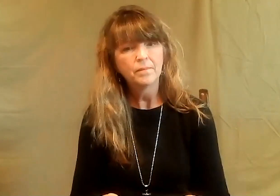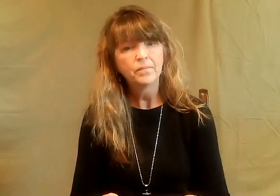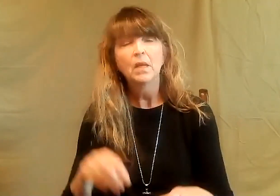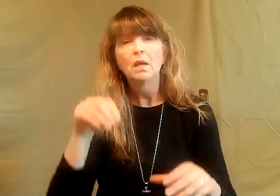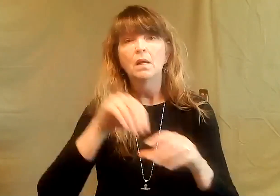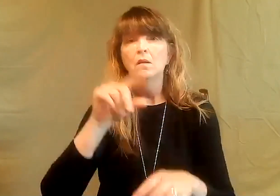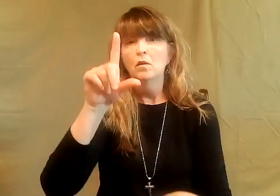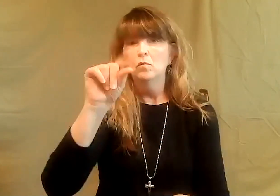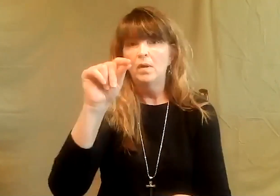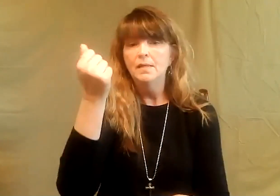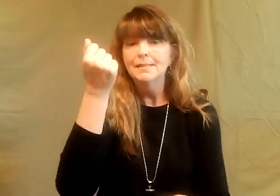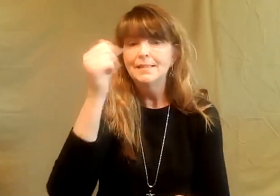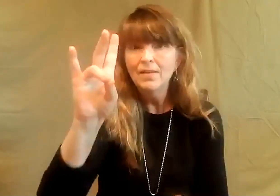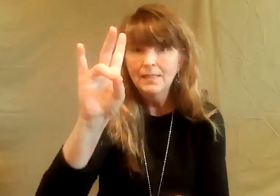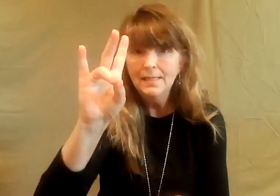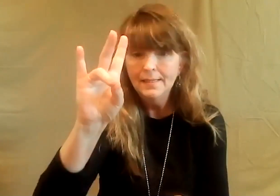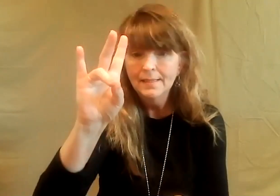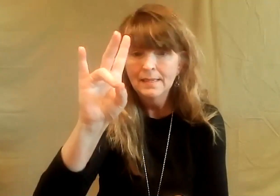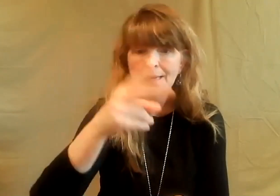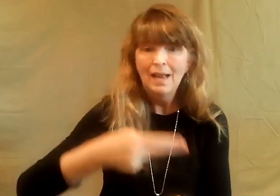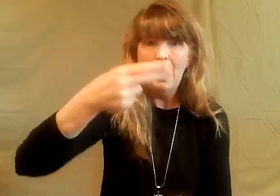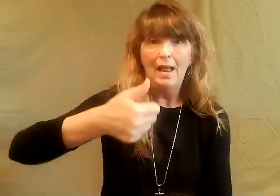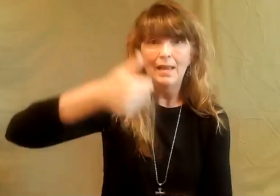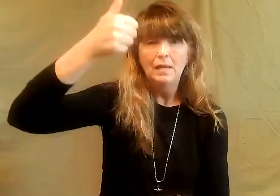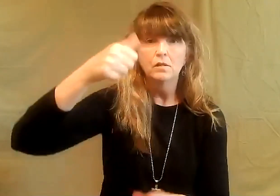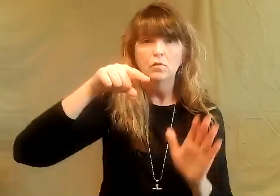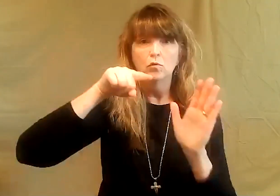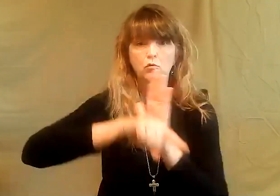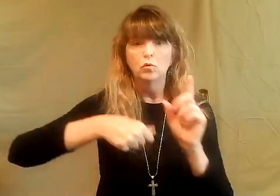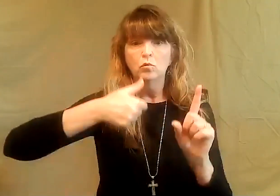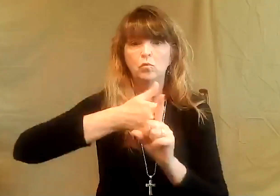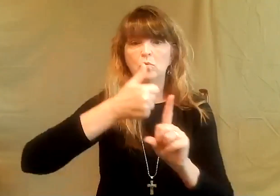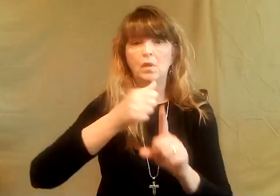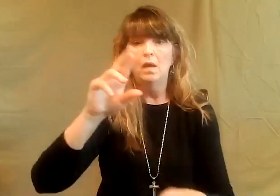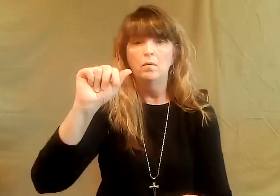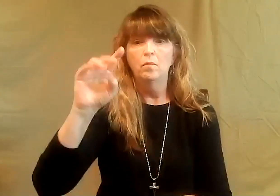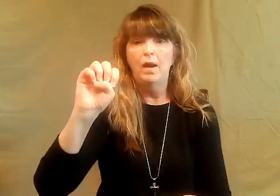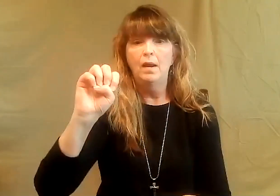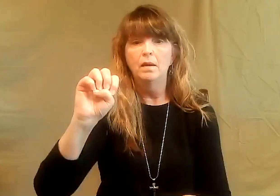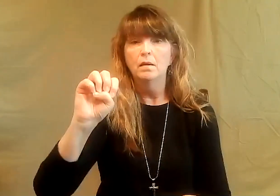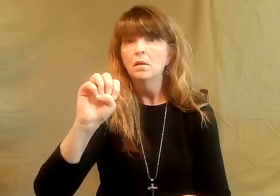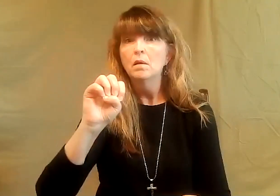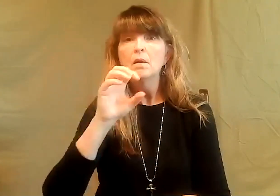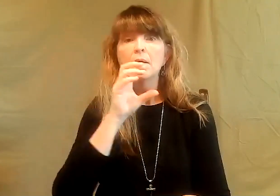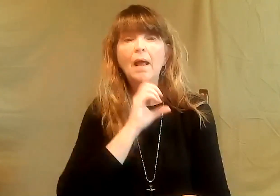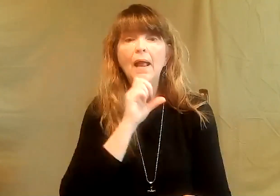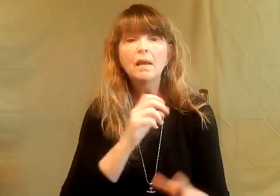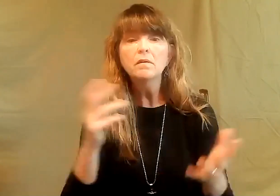And I want to warn you about all of those. In 2017, the highest the suicide rate